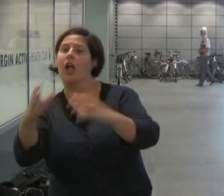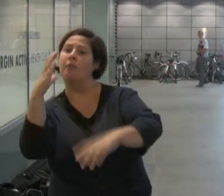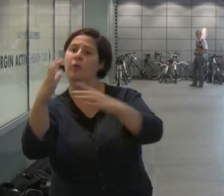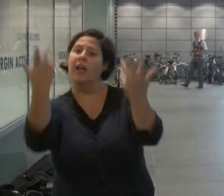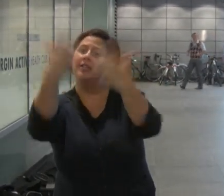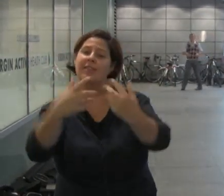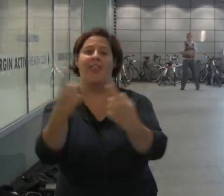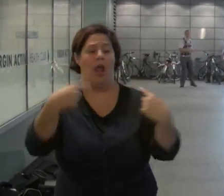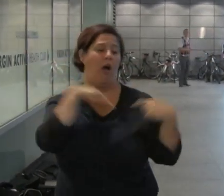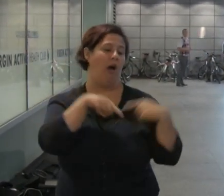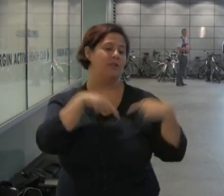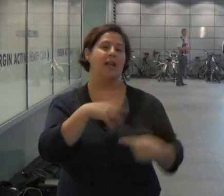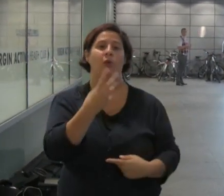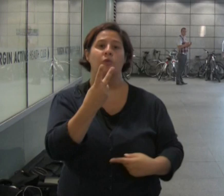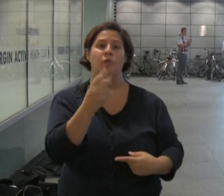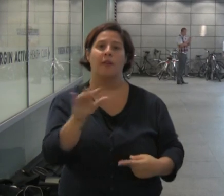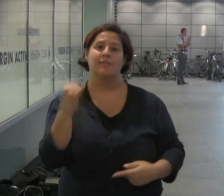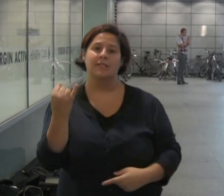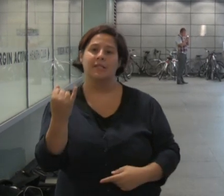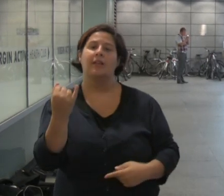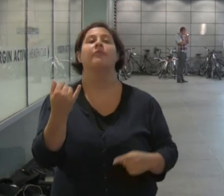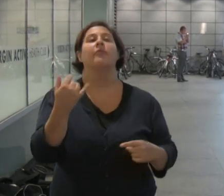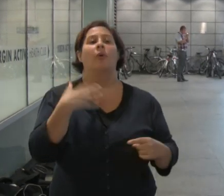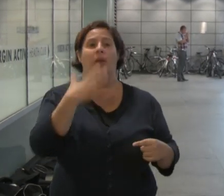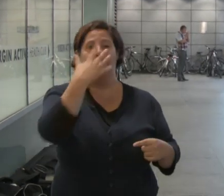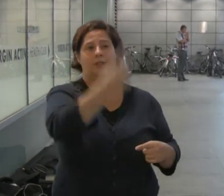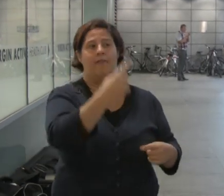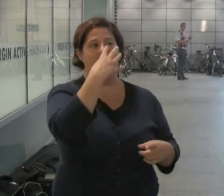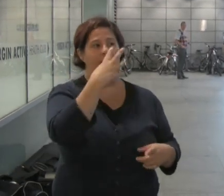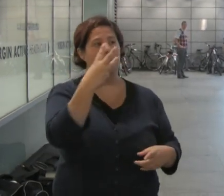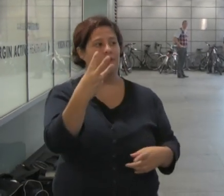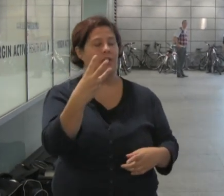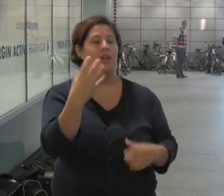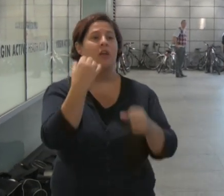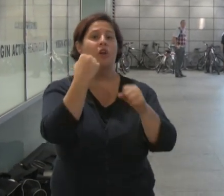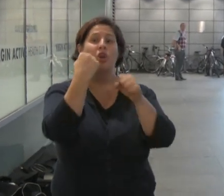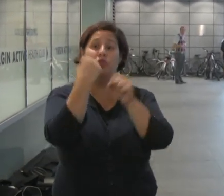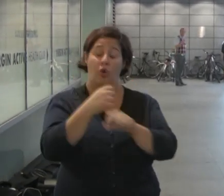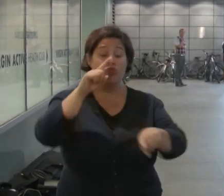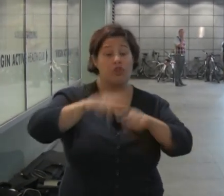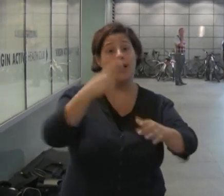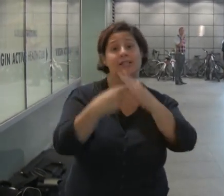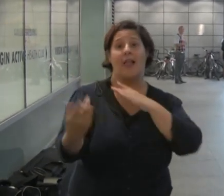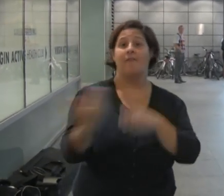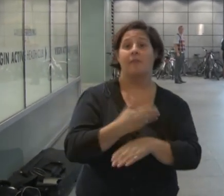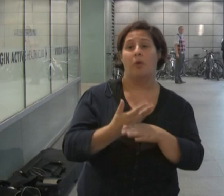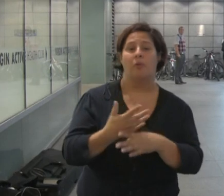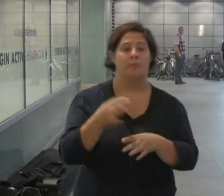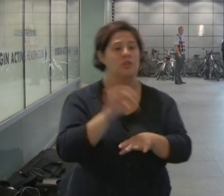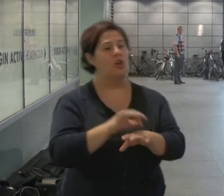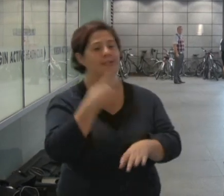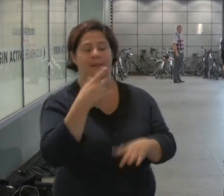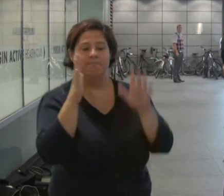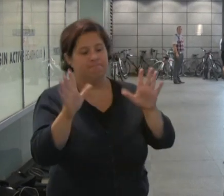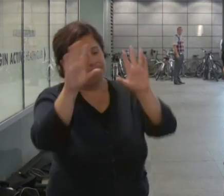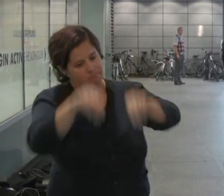until a heart attack in 2006 when he was 53. George tried to go self-employed but his doctor told him to stop